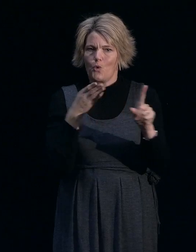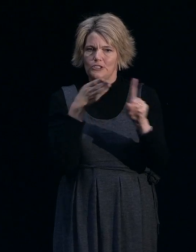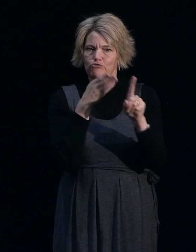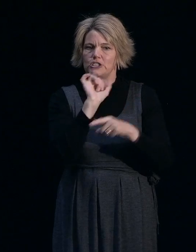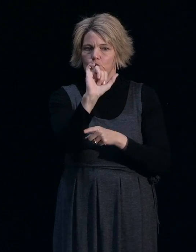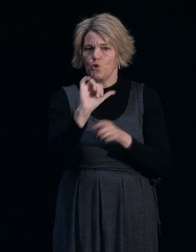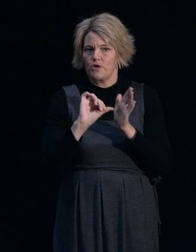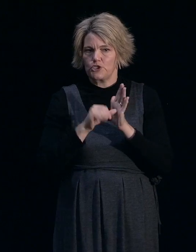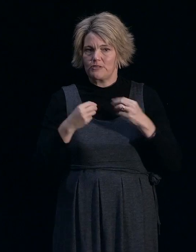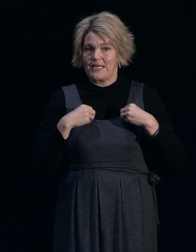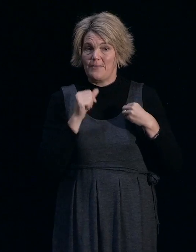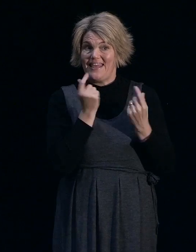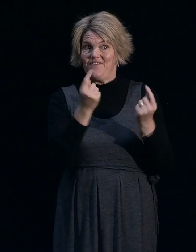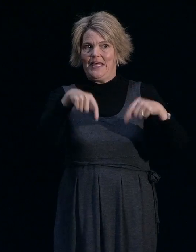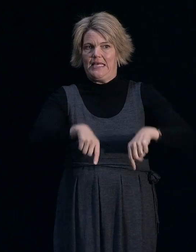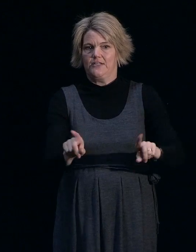they're here today.